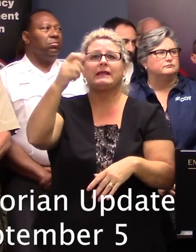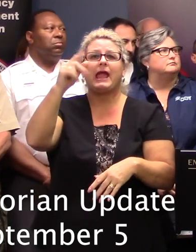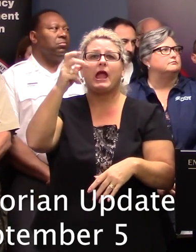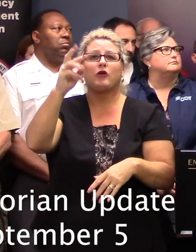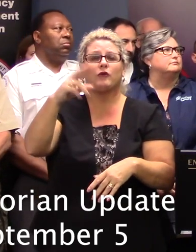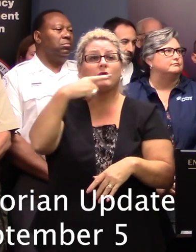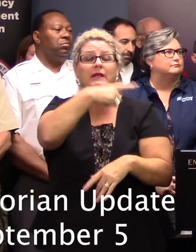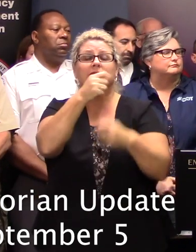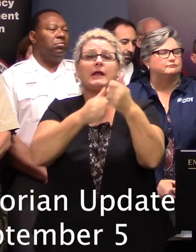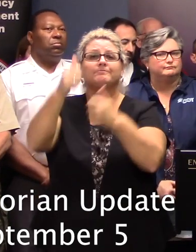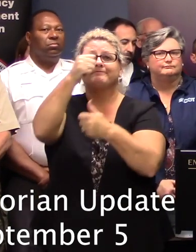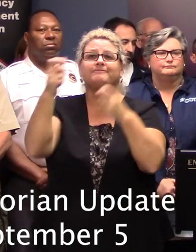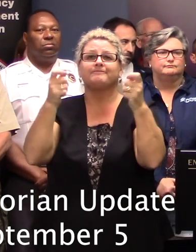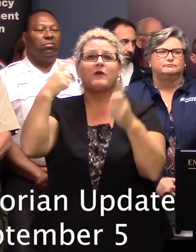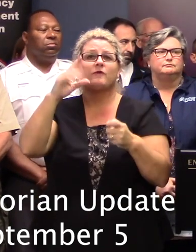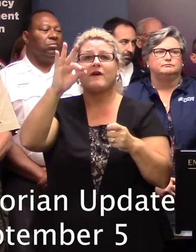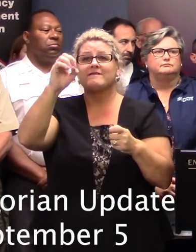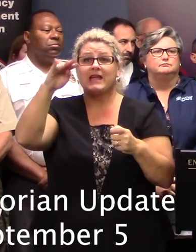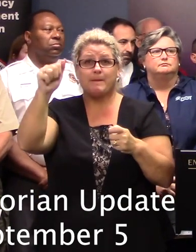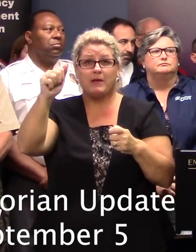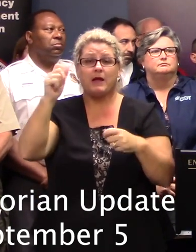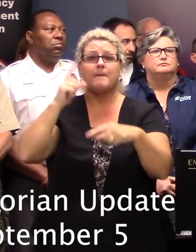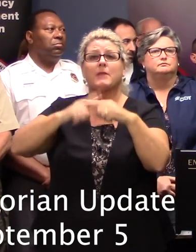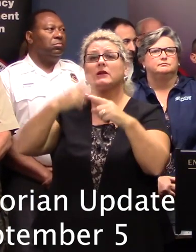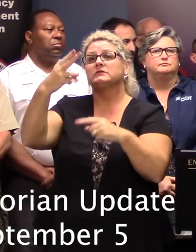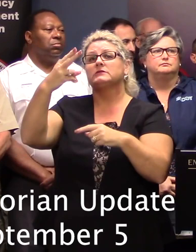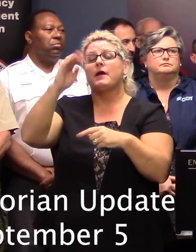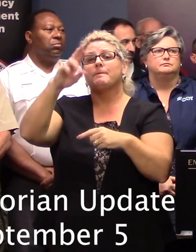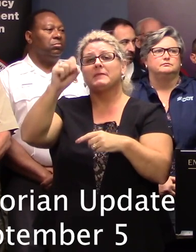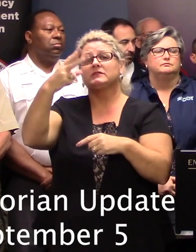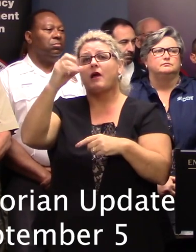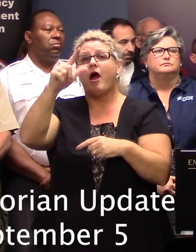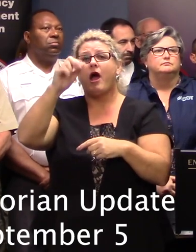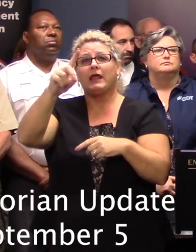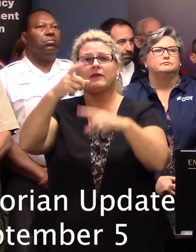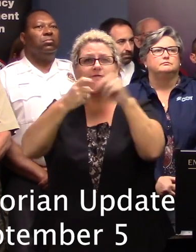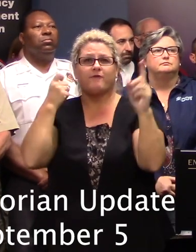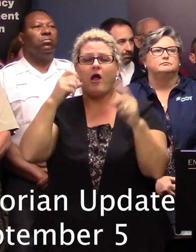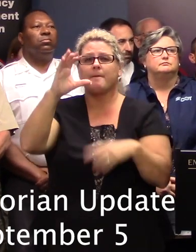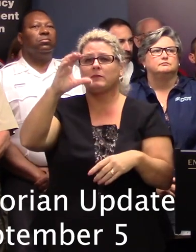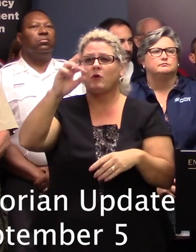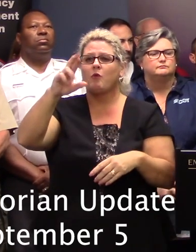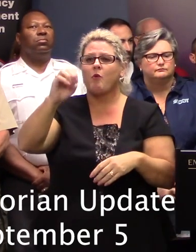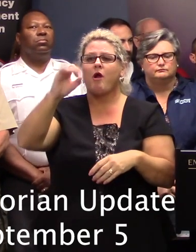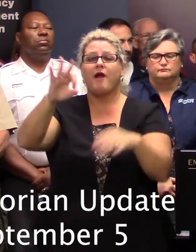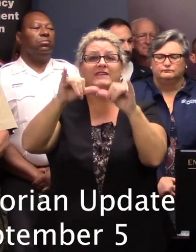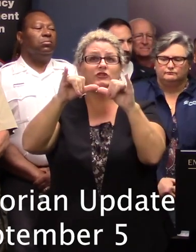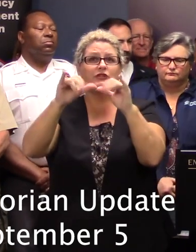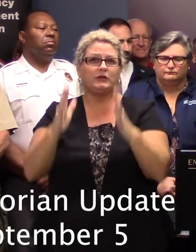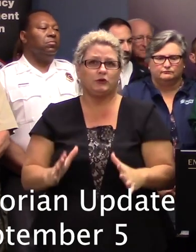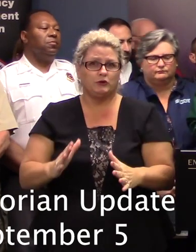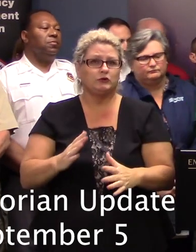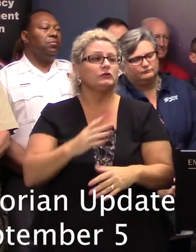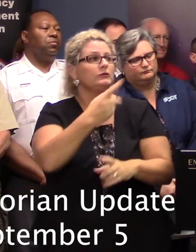FEMA administrator. And also Major General Diana Holland from the U.S. Corps of Engineers. I'd like to give them both a chance to speak to you.